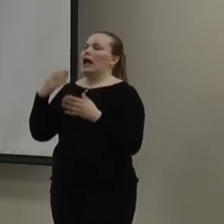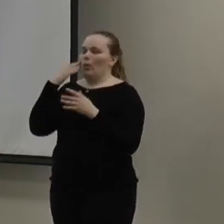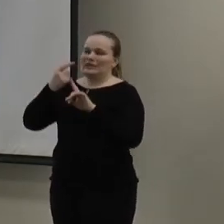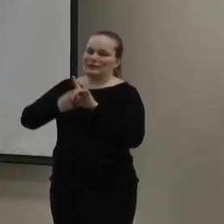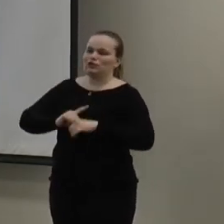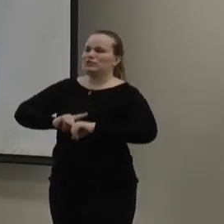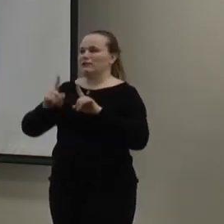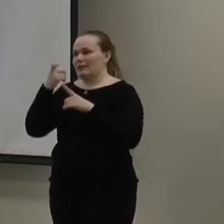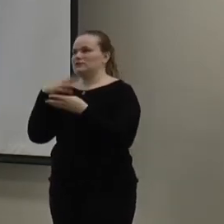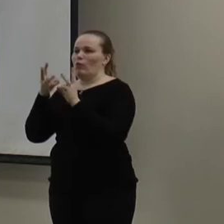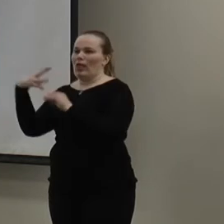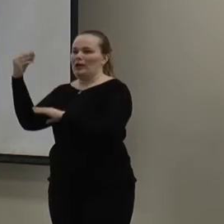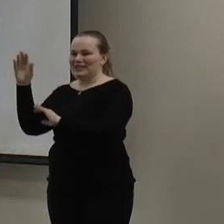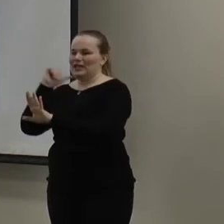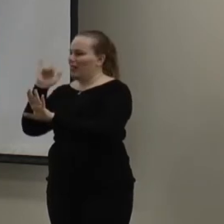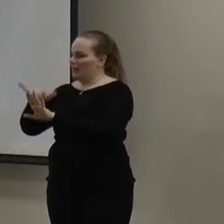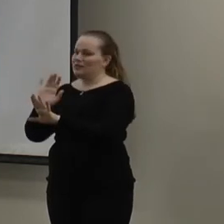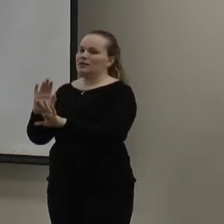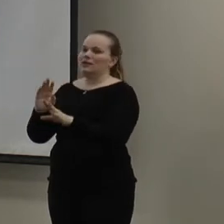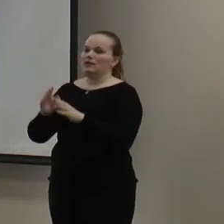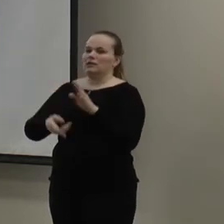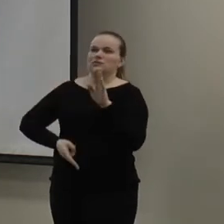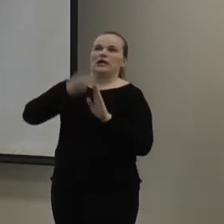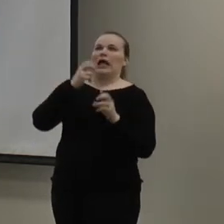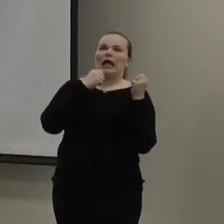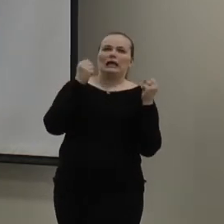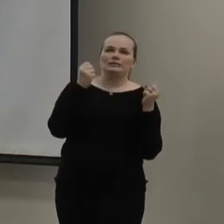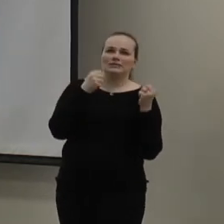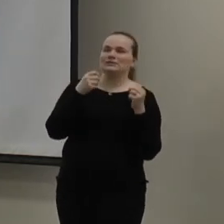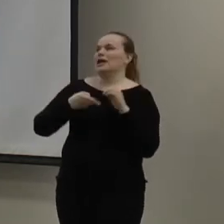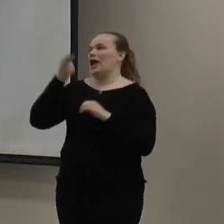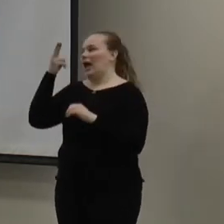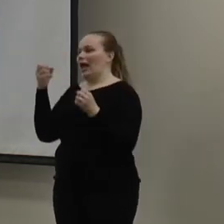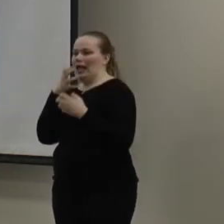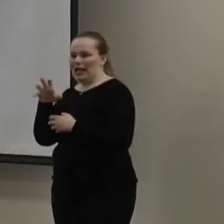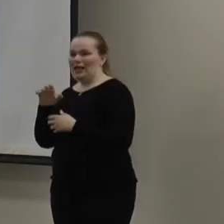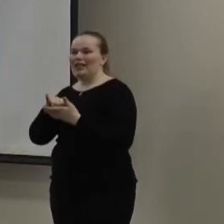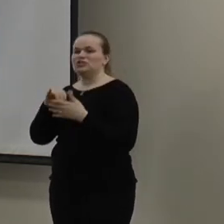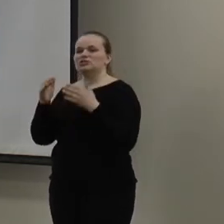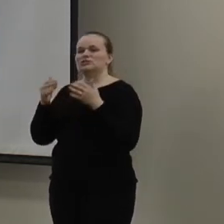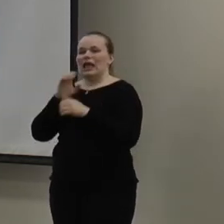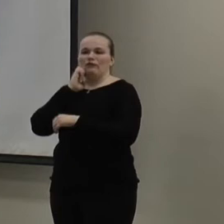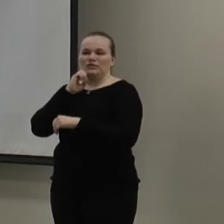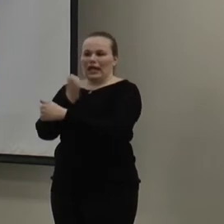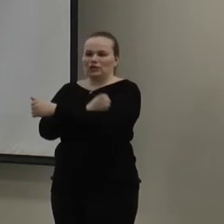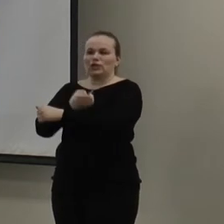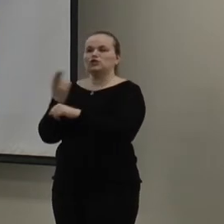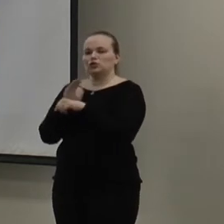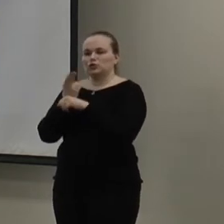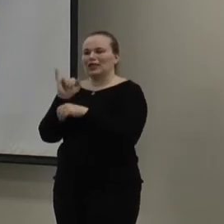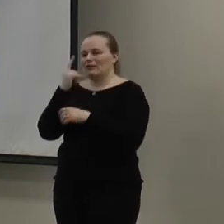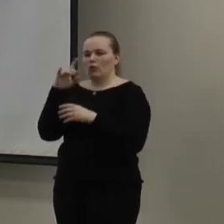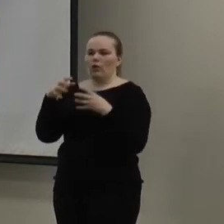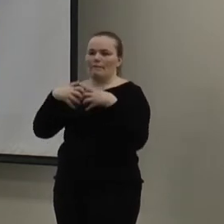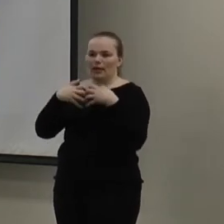difference due to the weather. The extreme heat and the extreme cold. It's basically that constant energy that you're using. So, it's, like, for